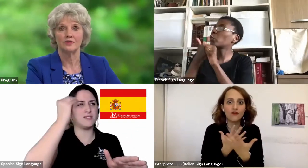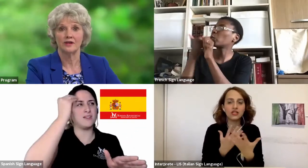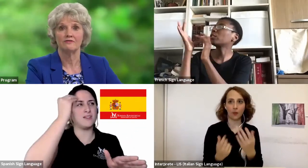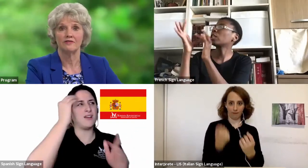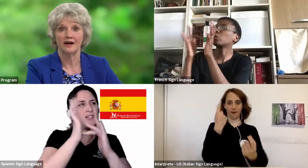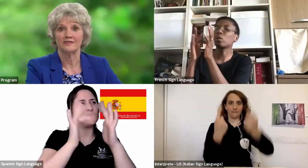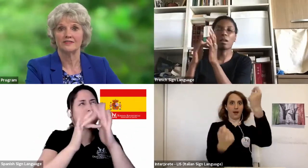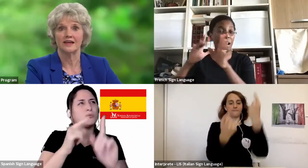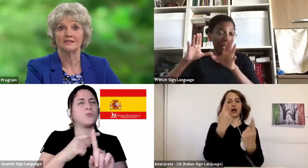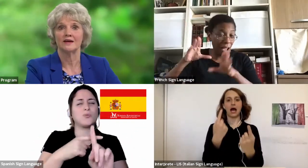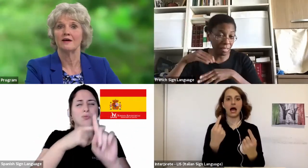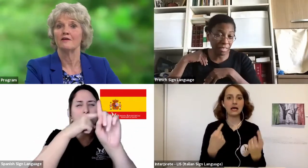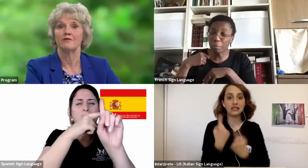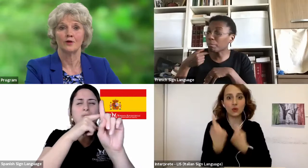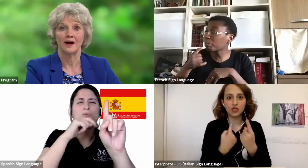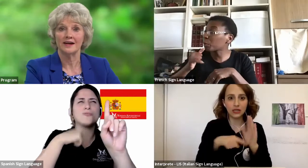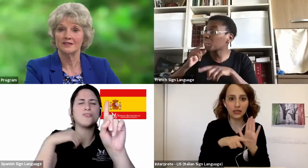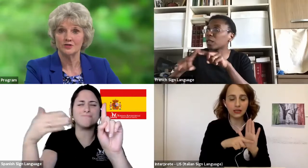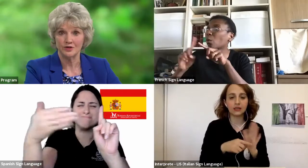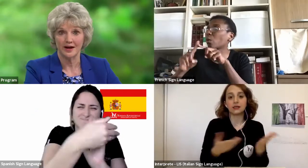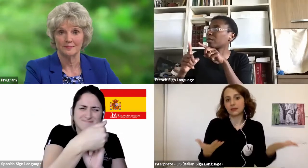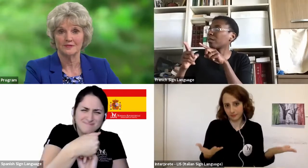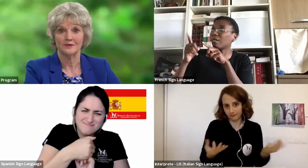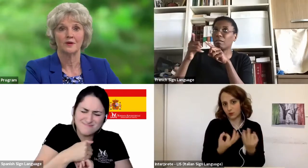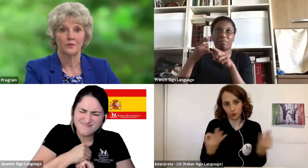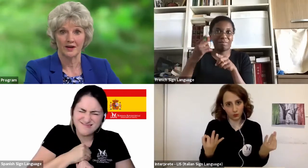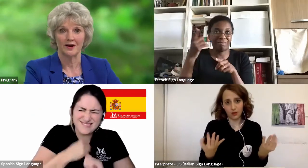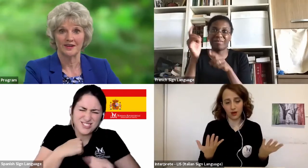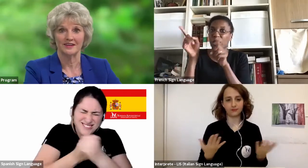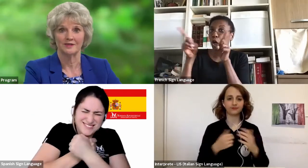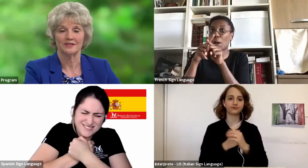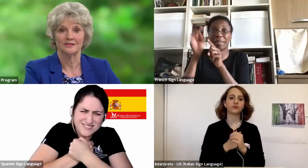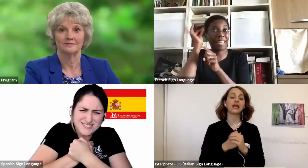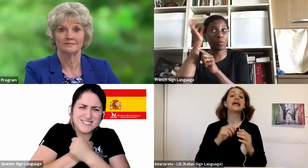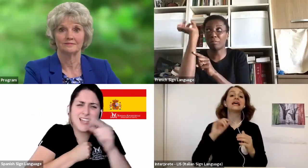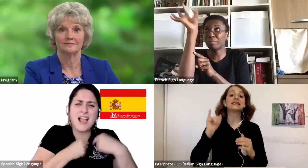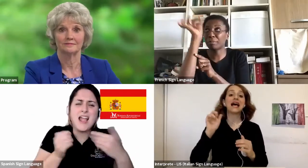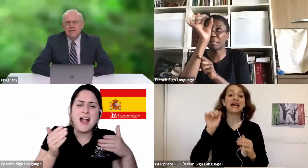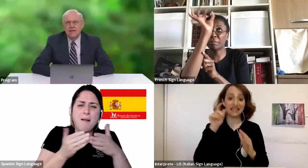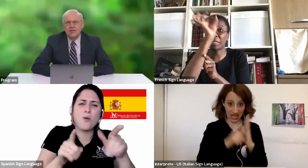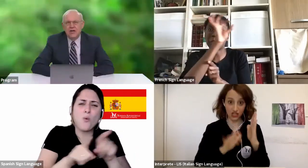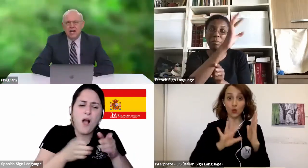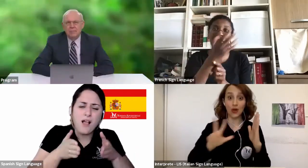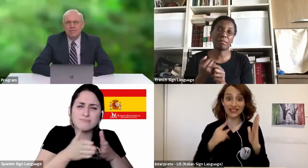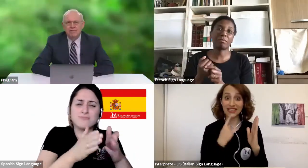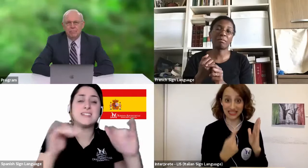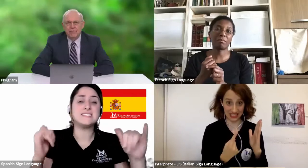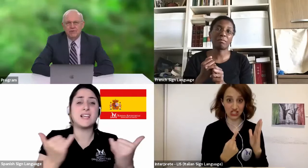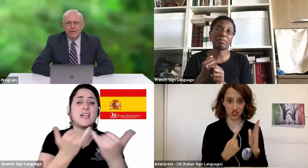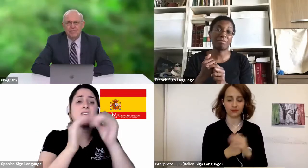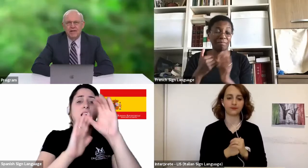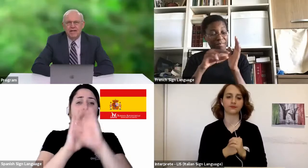53, 5 says, For by his stripes we are healed. Solomon